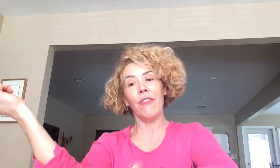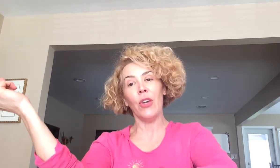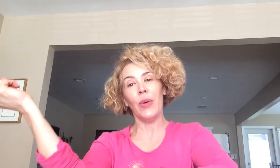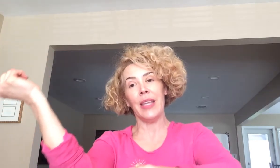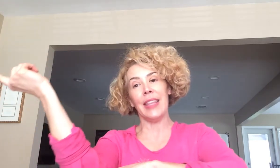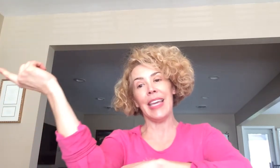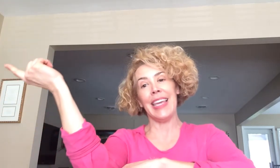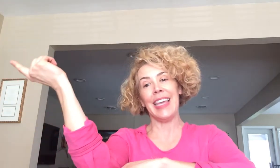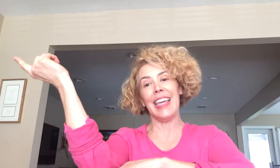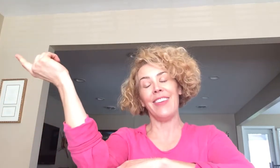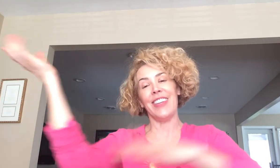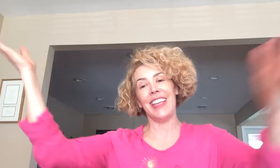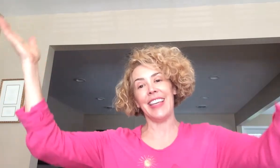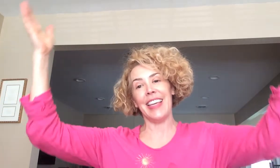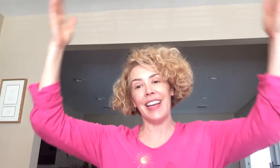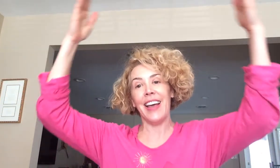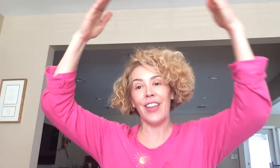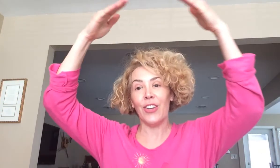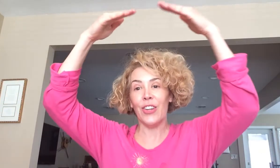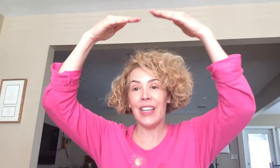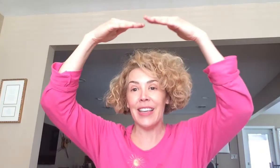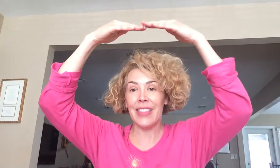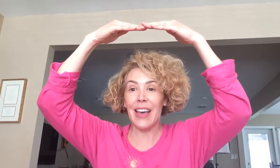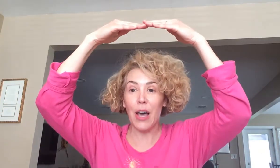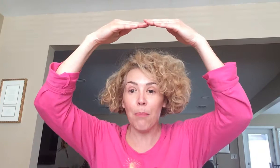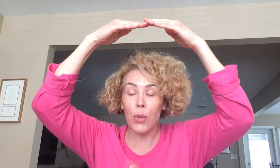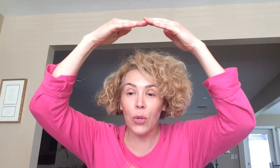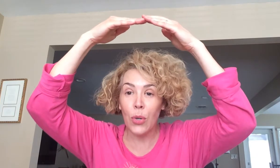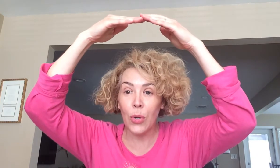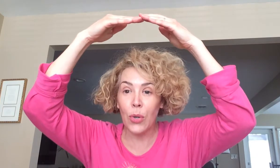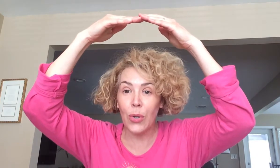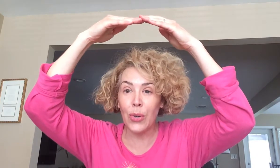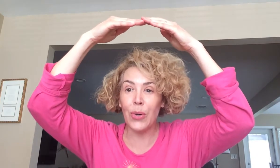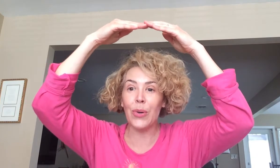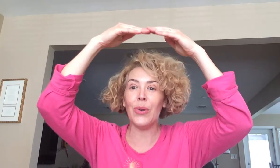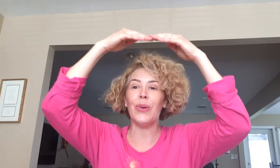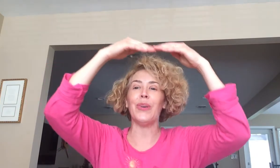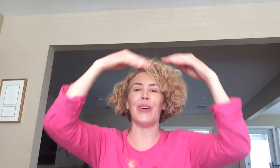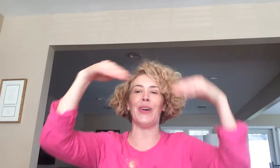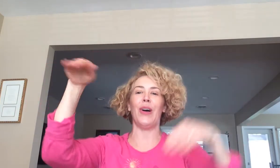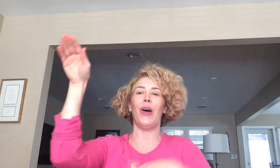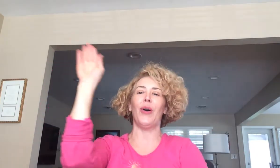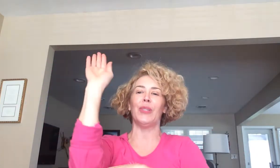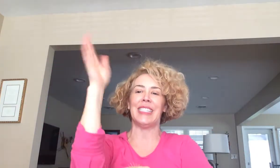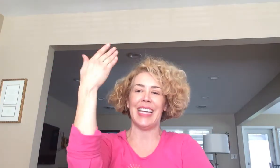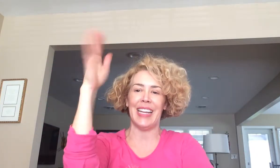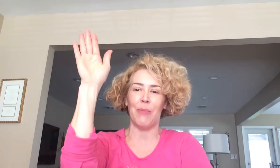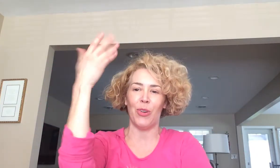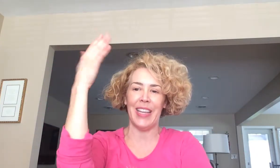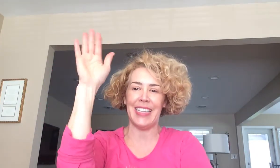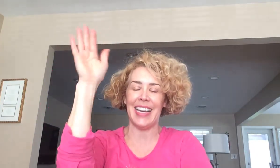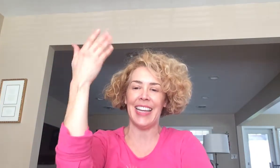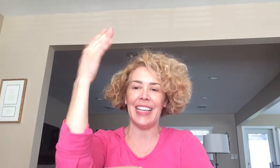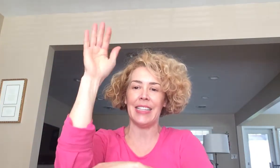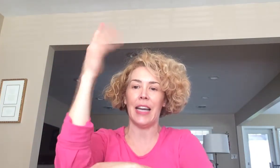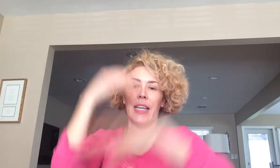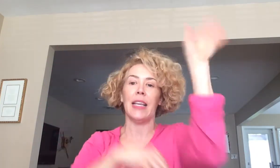you in the evening and underneath the moon. Oh, skid-a-marink-a-dink-a-dink,